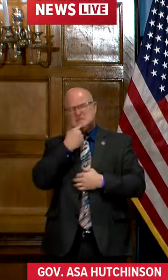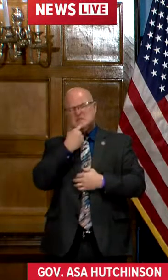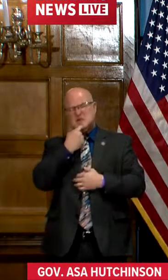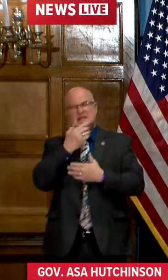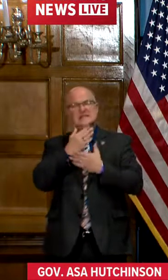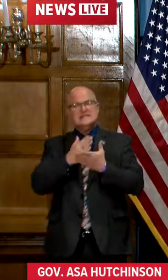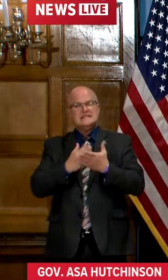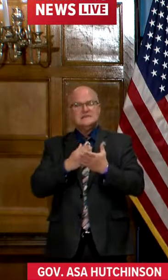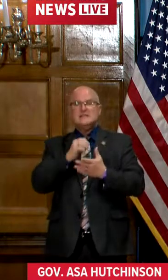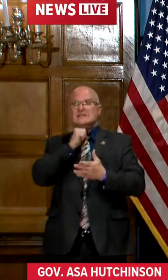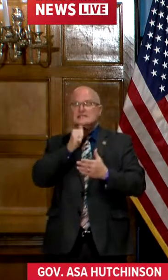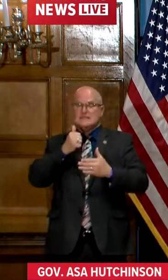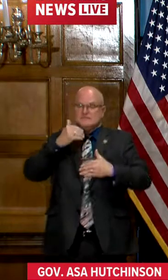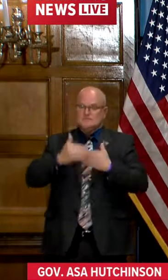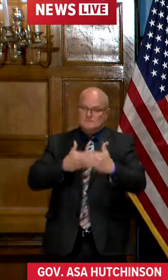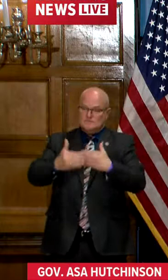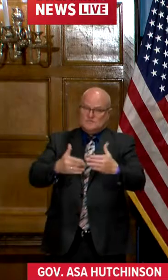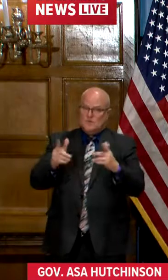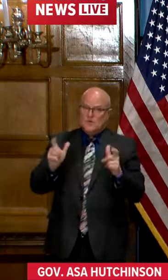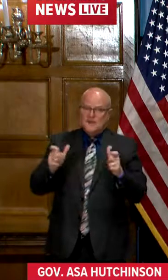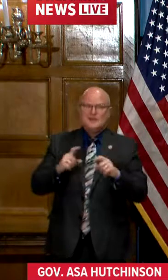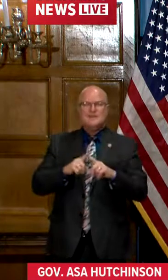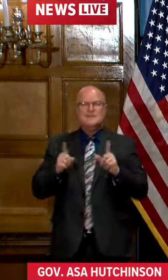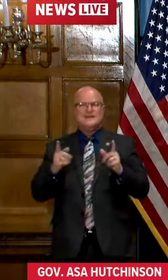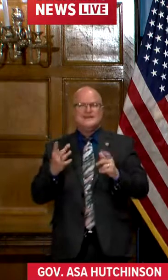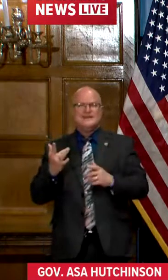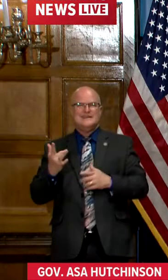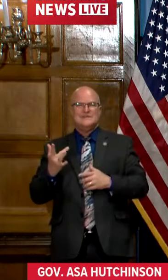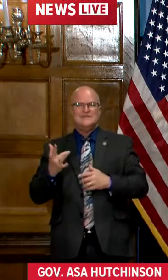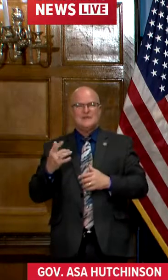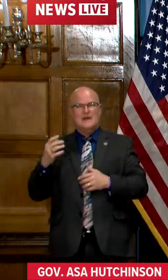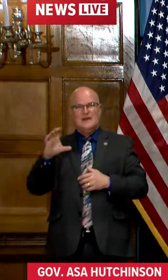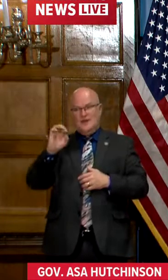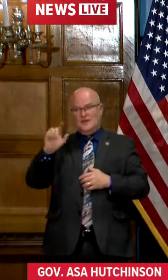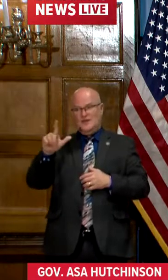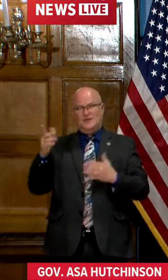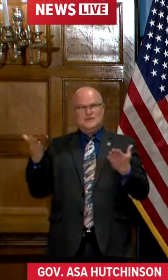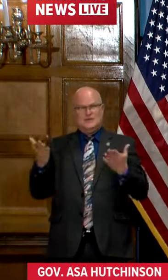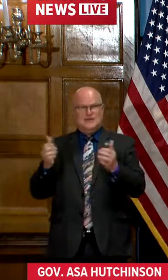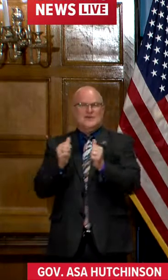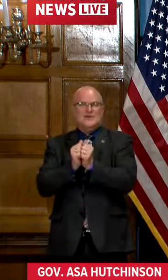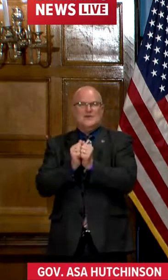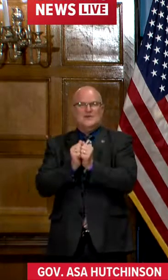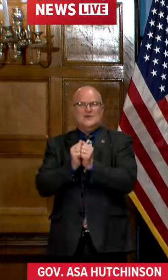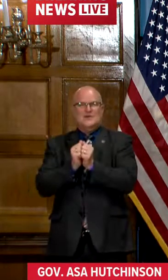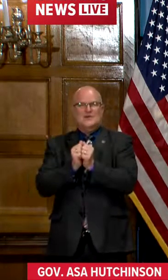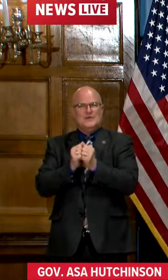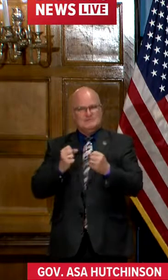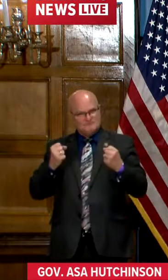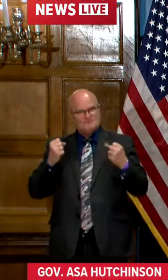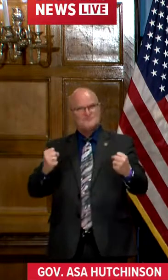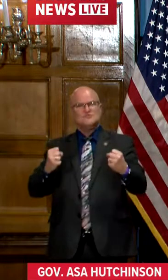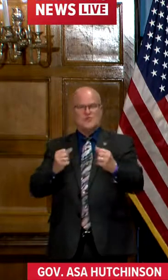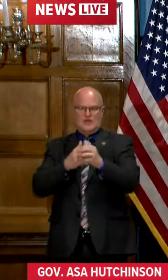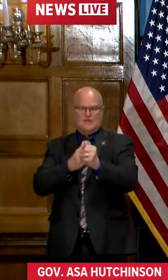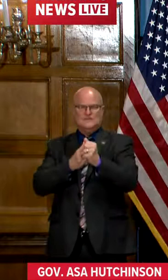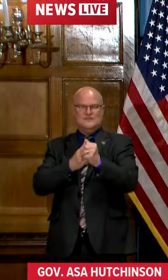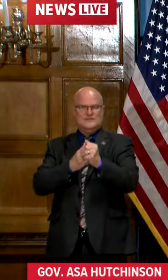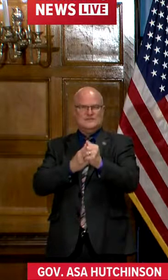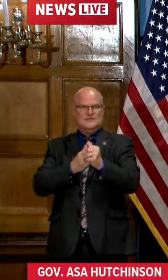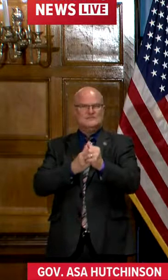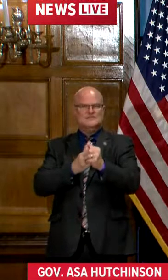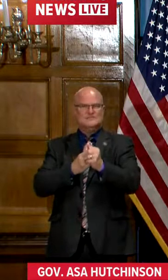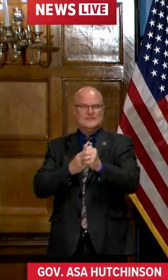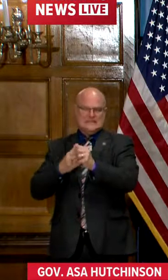in some of them not moving quicker. That's why the colonel is here with a strong leadership arm